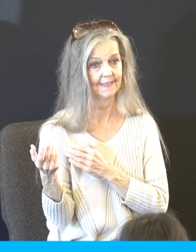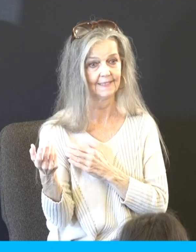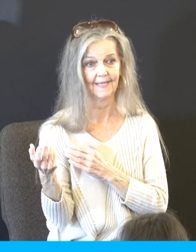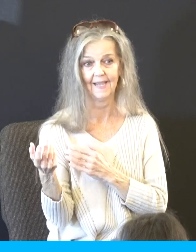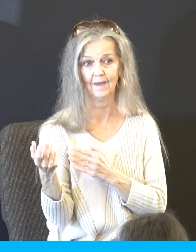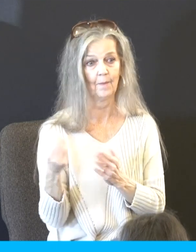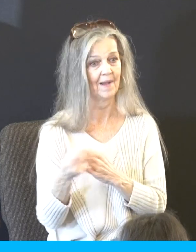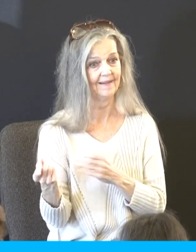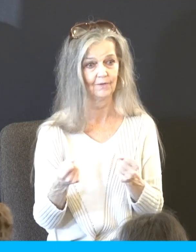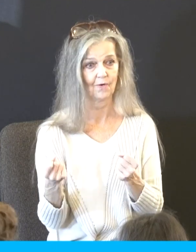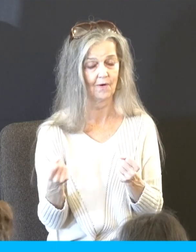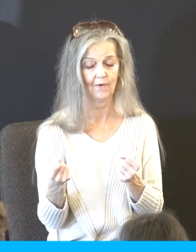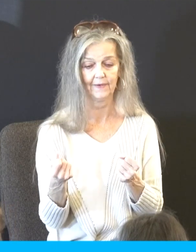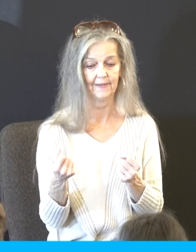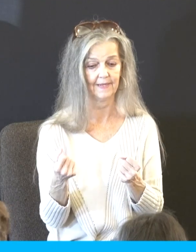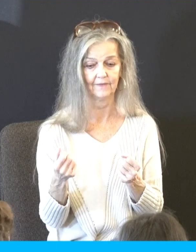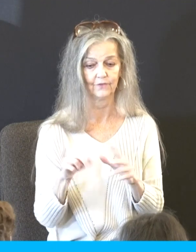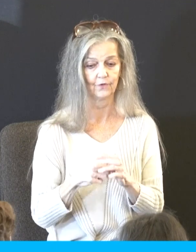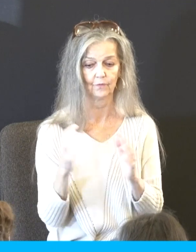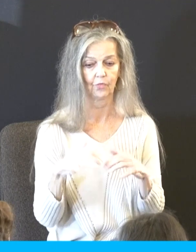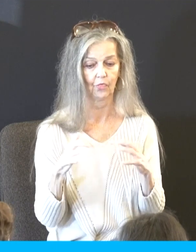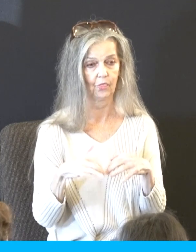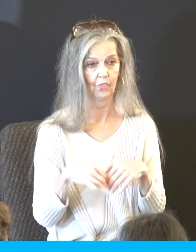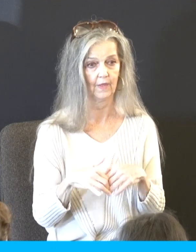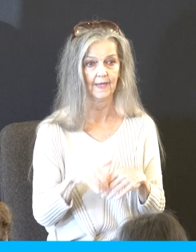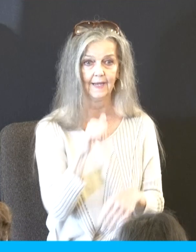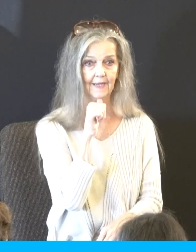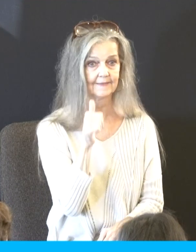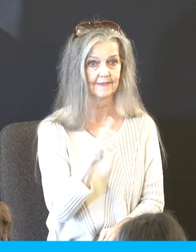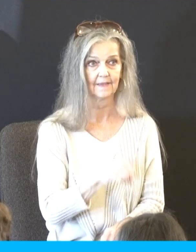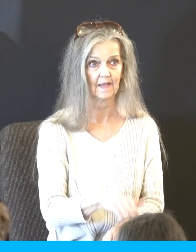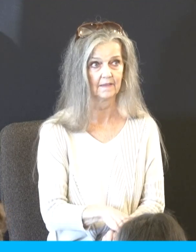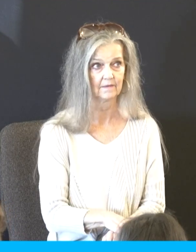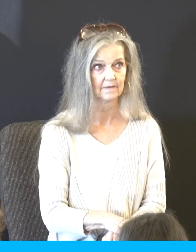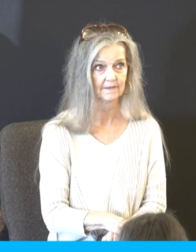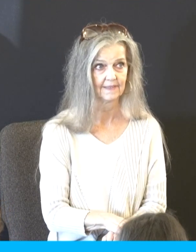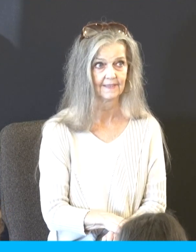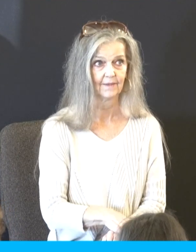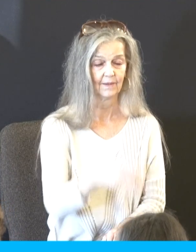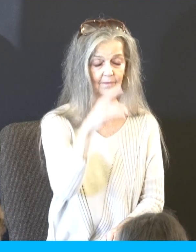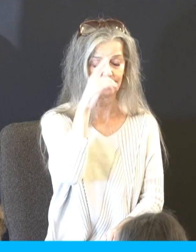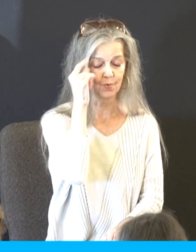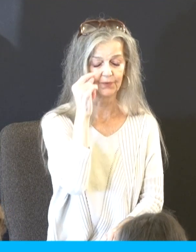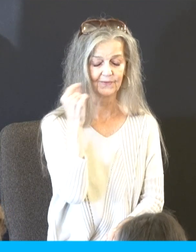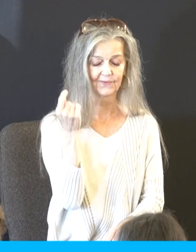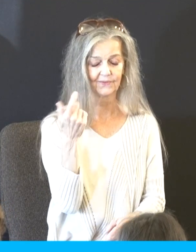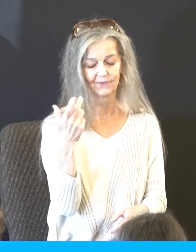boom, like, you know. This isn't like he just got sold a lemon and didn't know it. He says again, he knows the